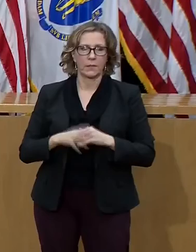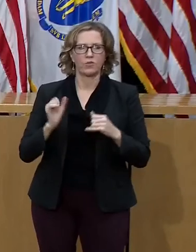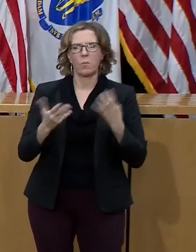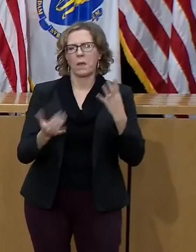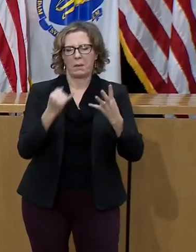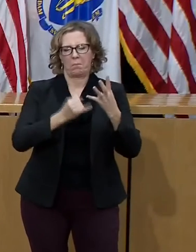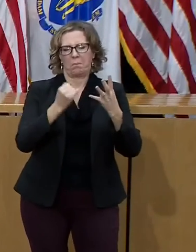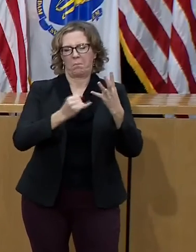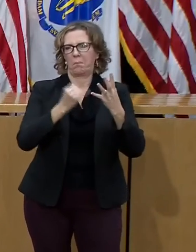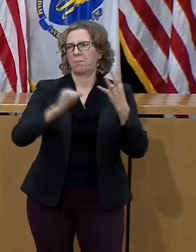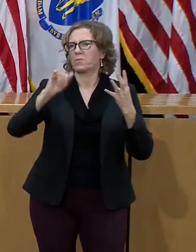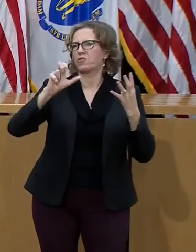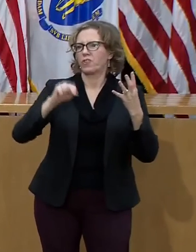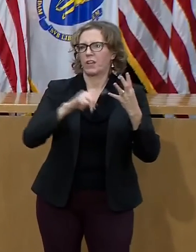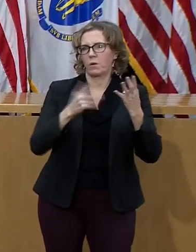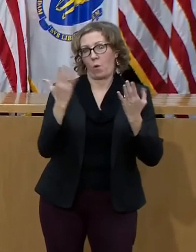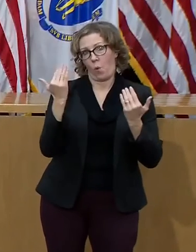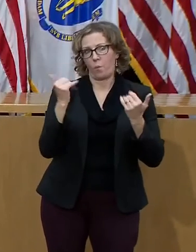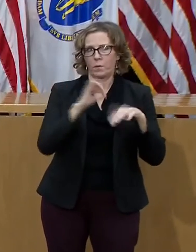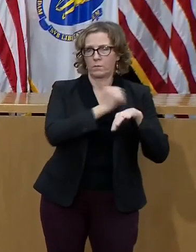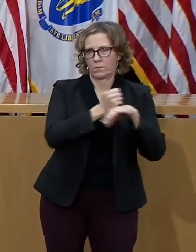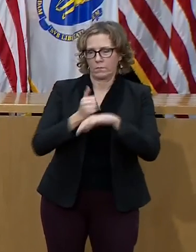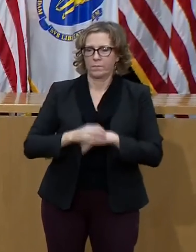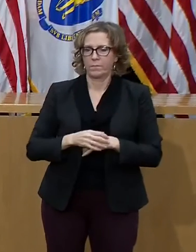administer 2000 vaccines per day.